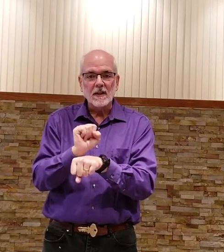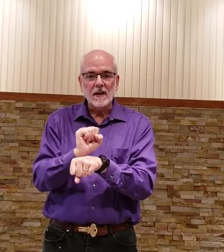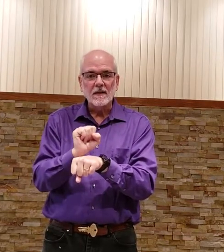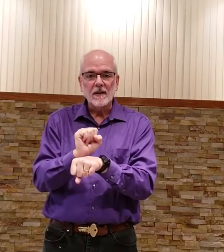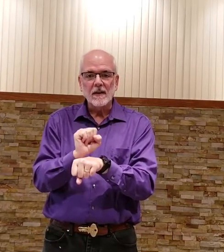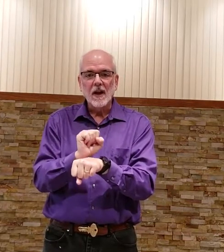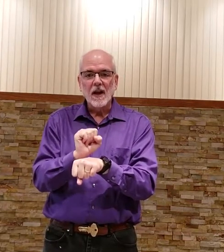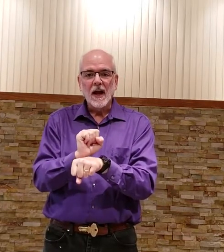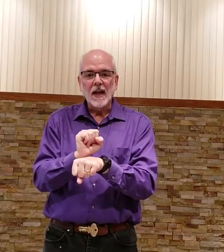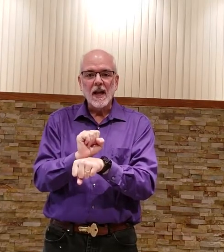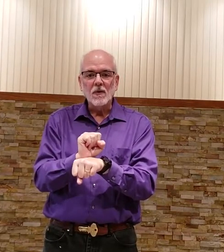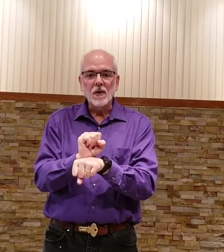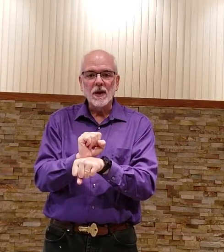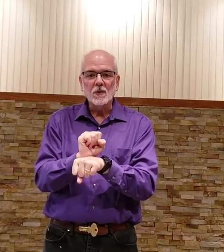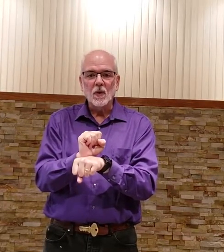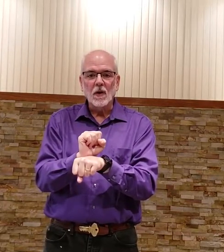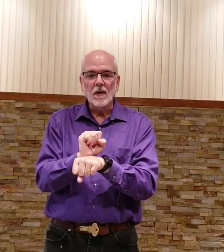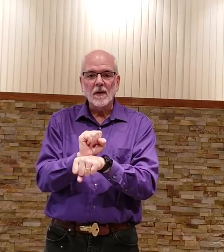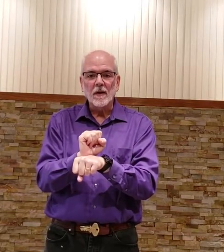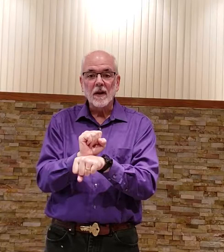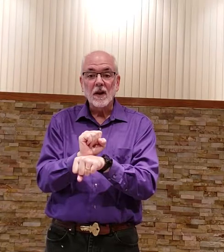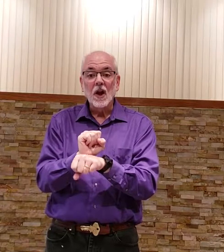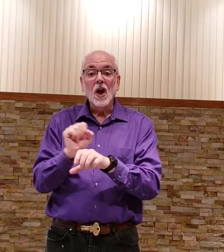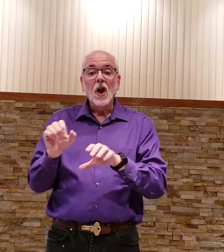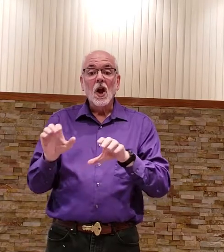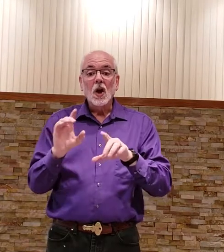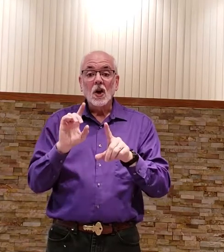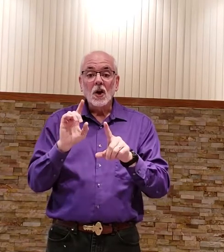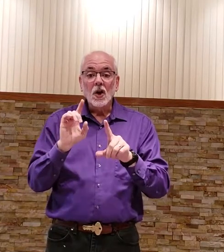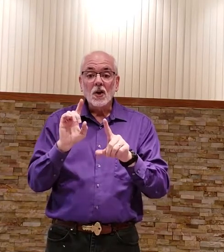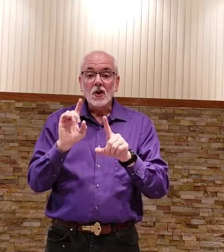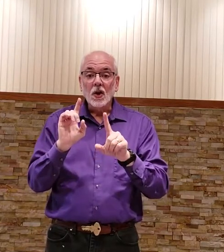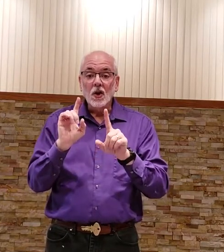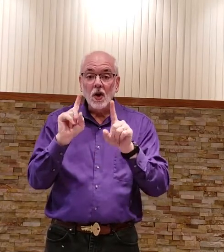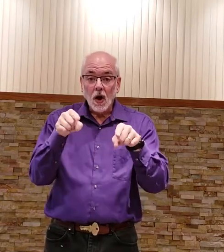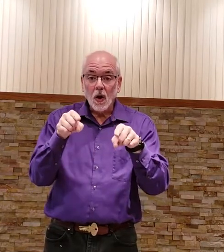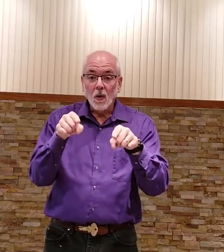i gave you this i work to go